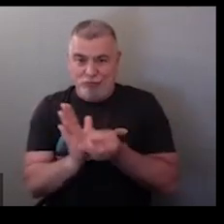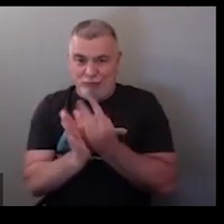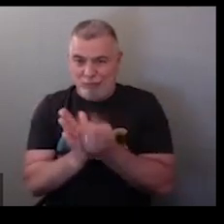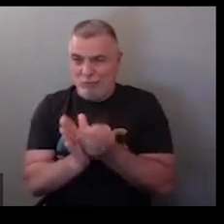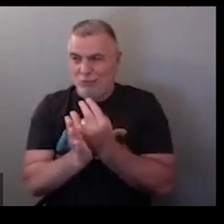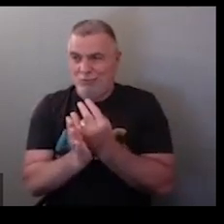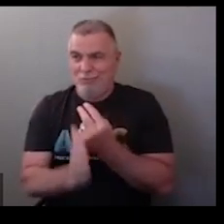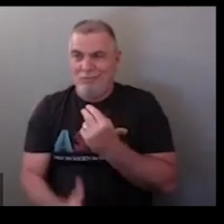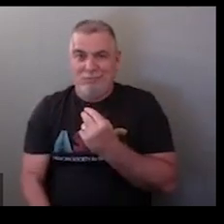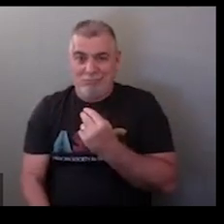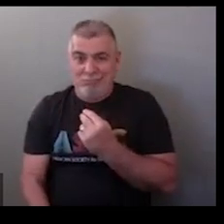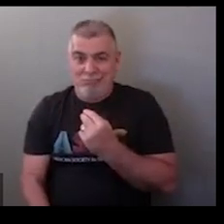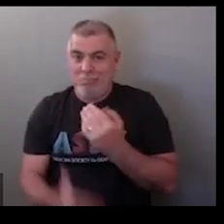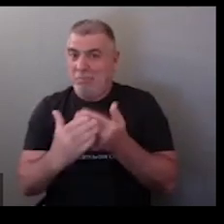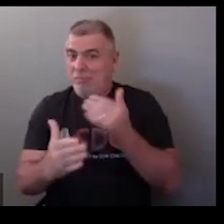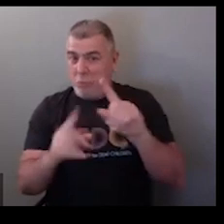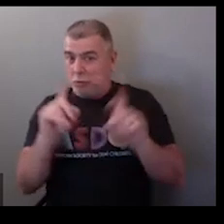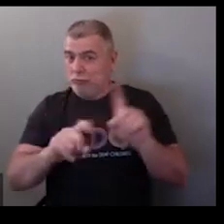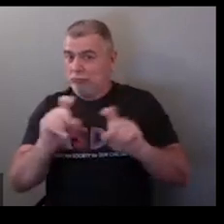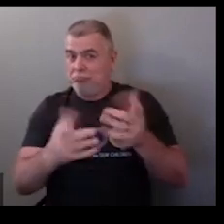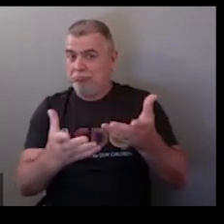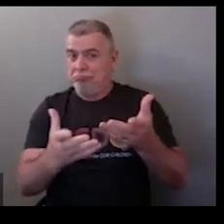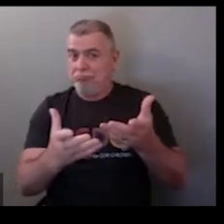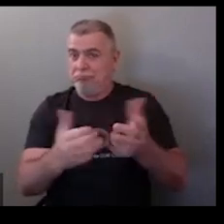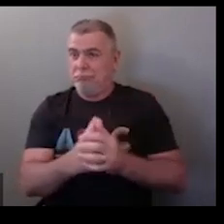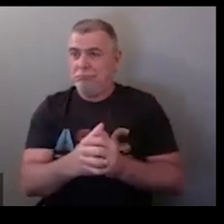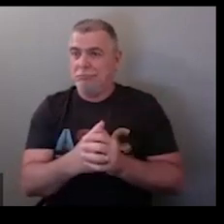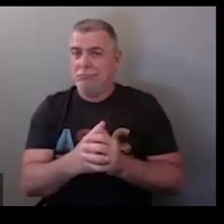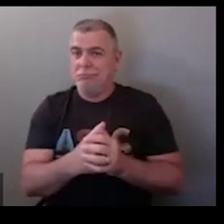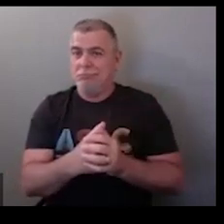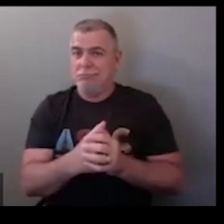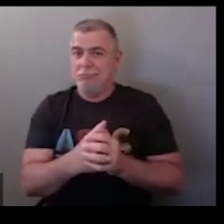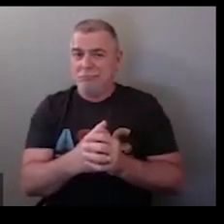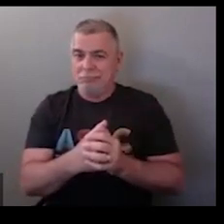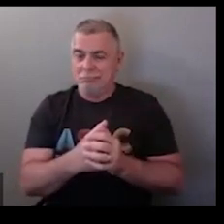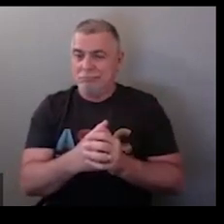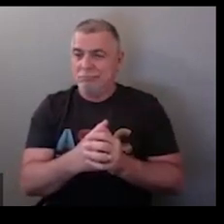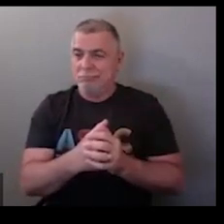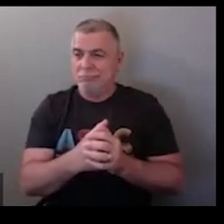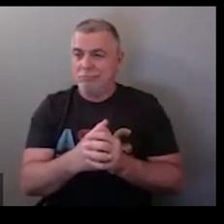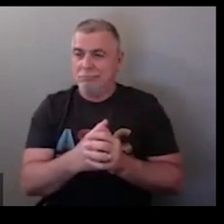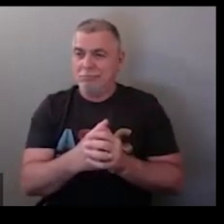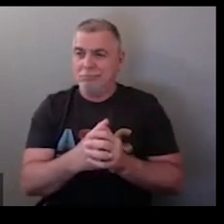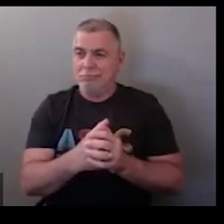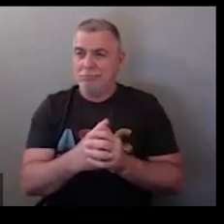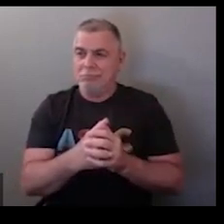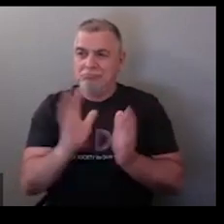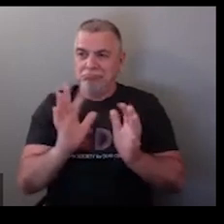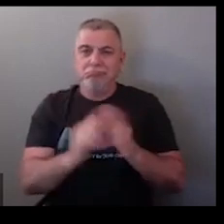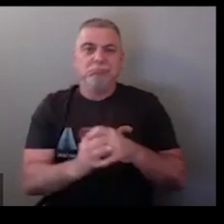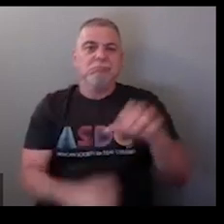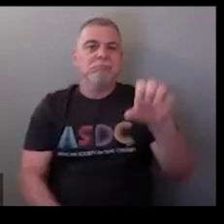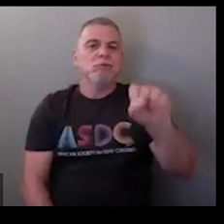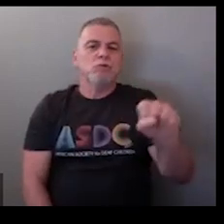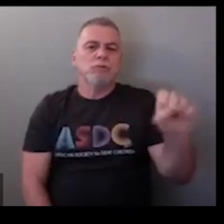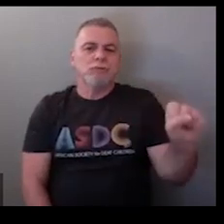are we ready to review go ahead review or do you want to ask questions or we'll review and if you have questions